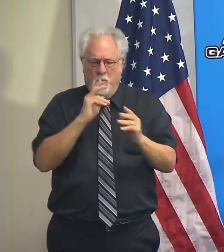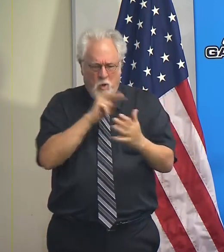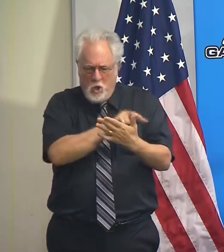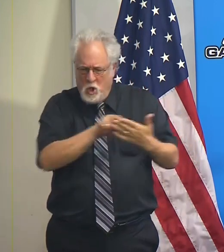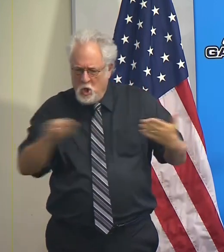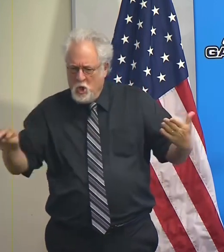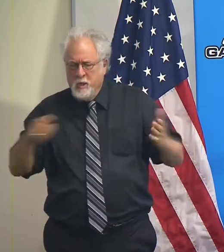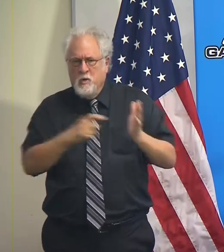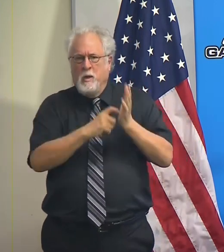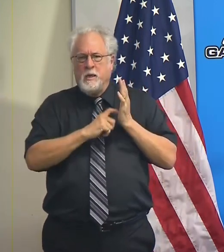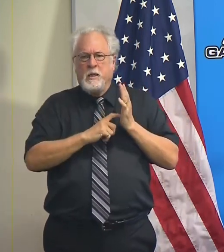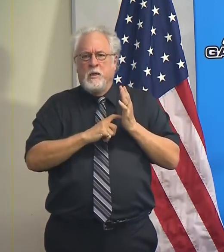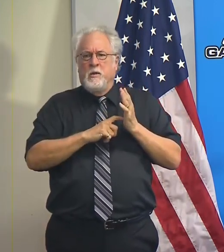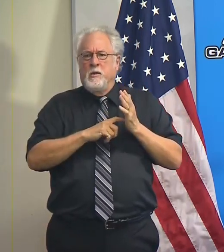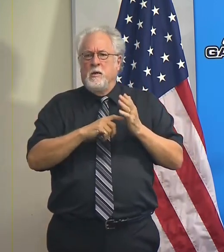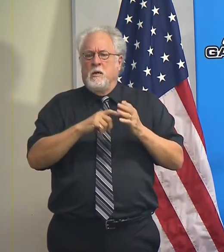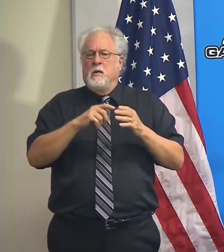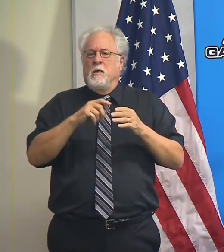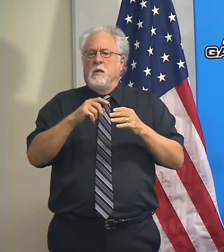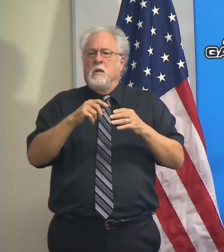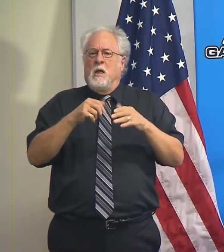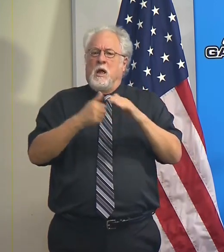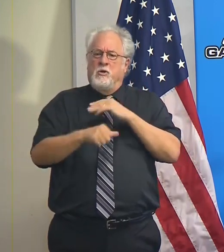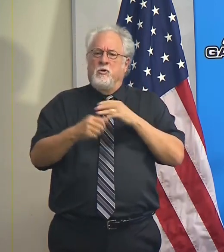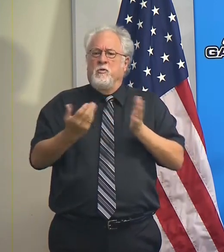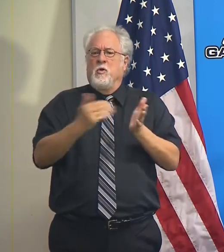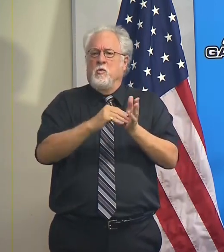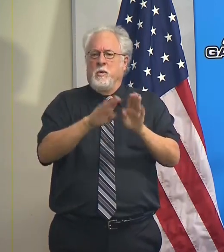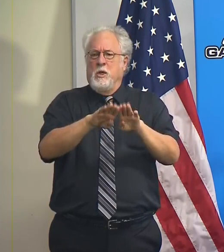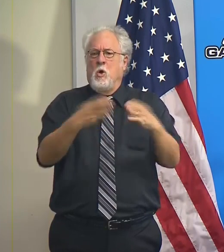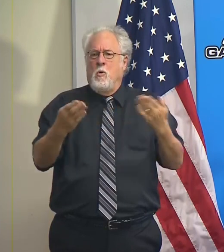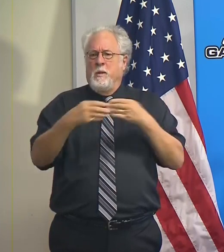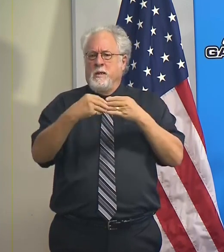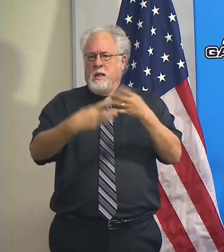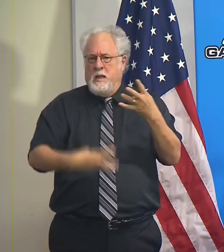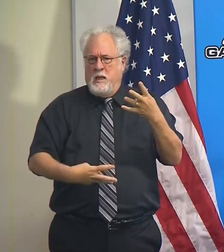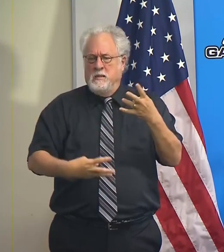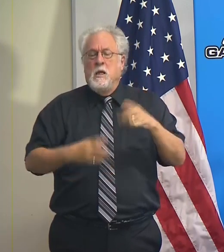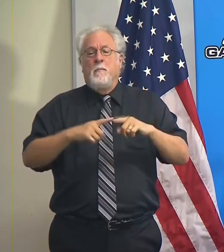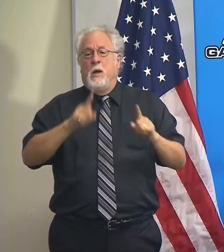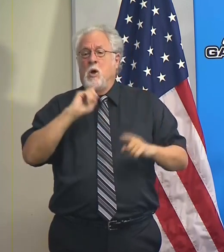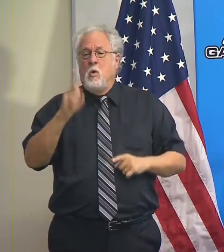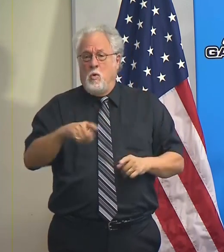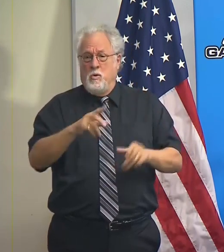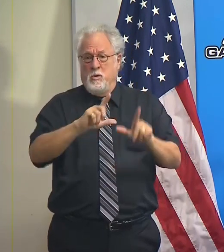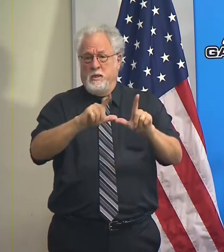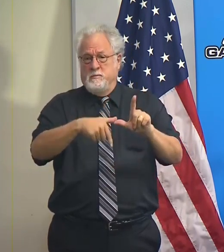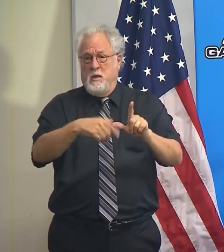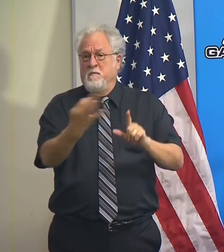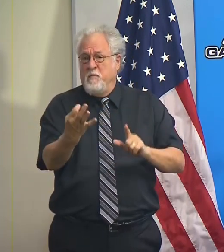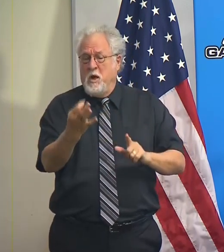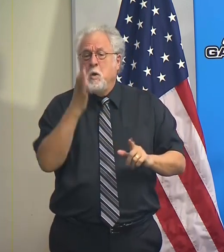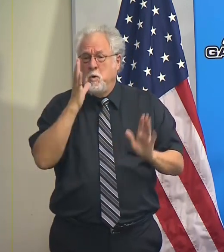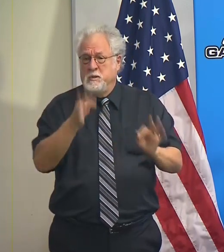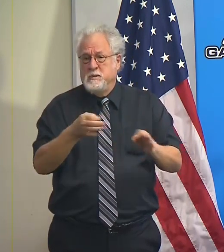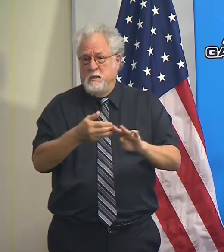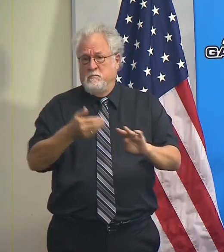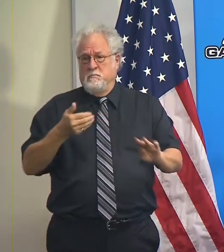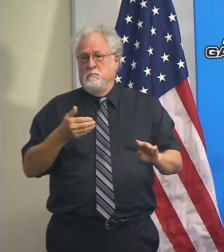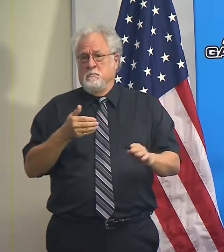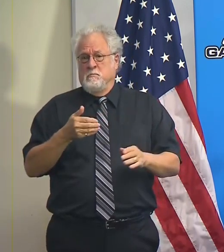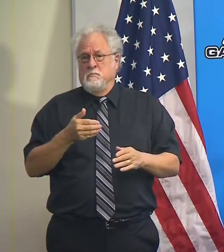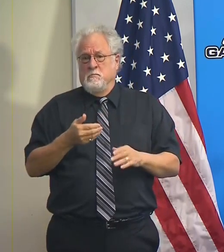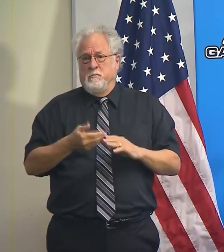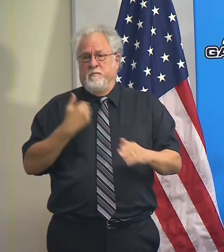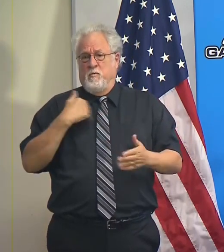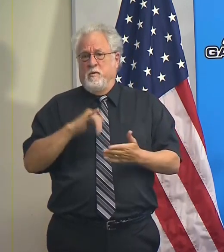criteria that's called for under the reopening guidelines. But the order expires Friday. There will be a decision well in